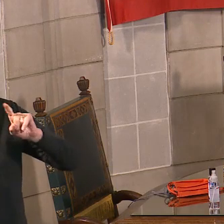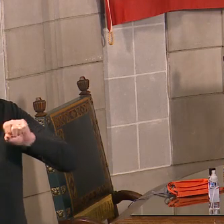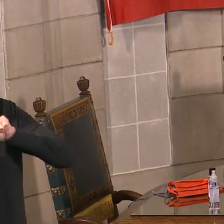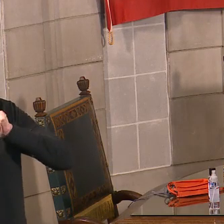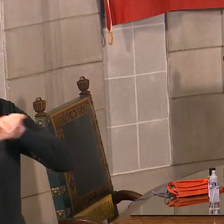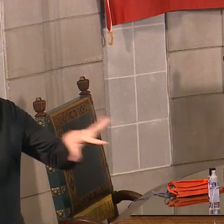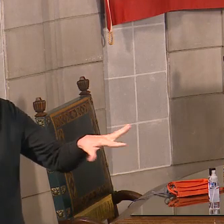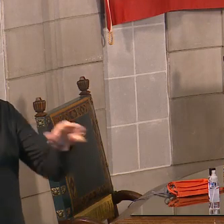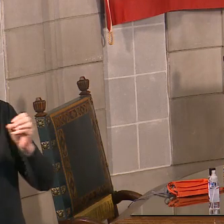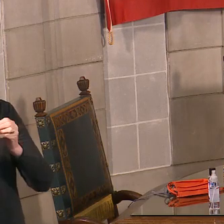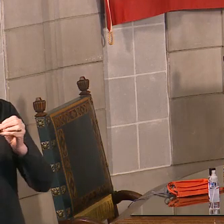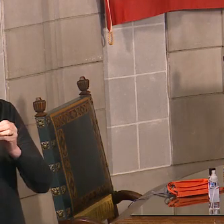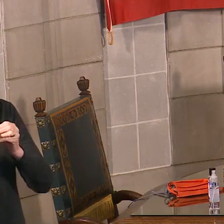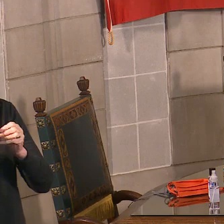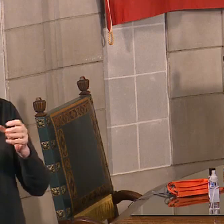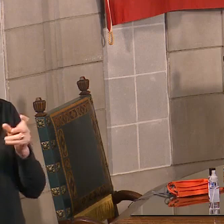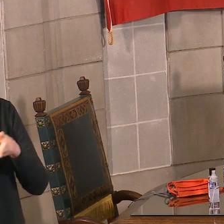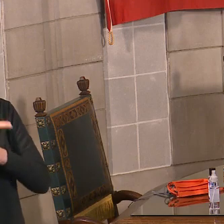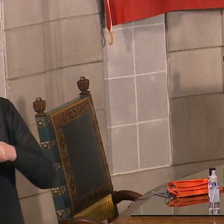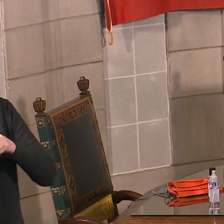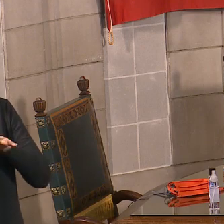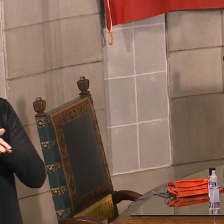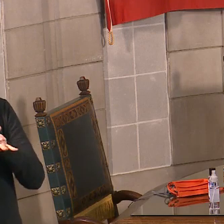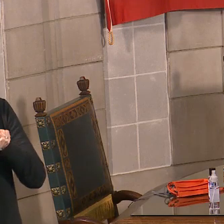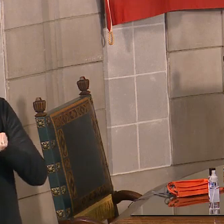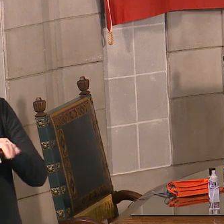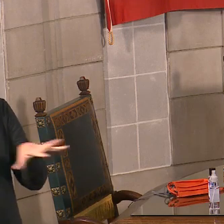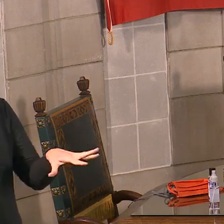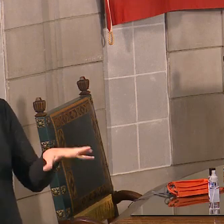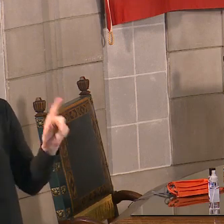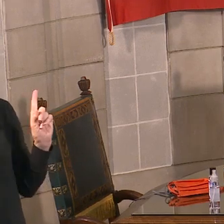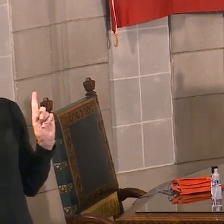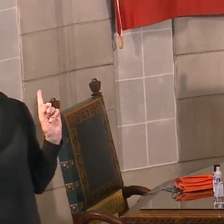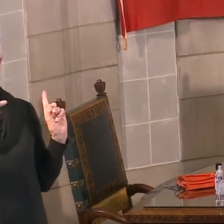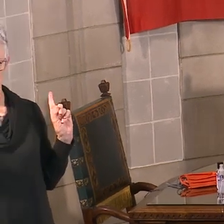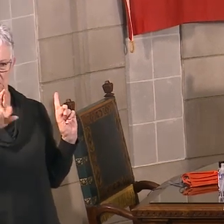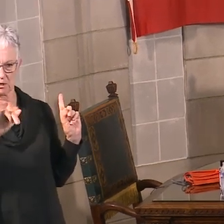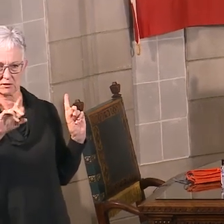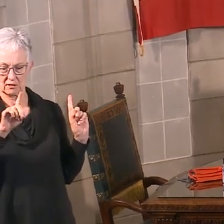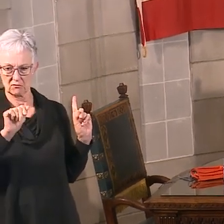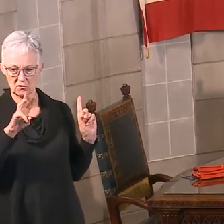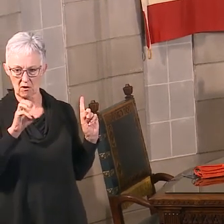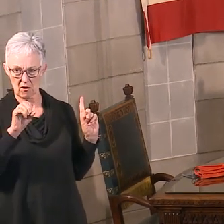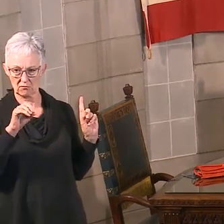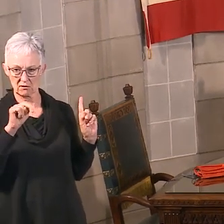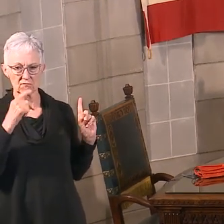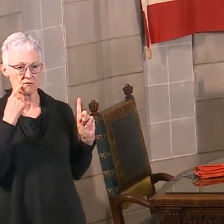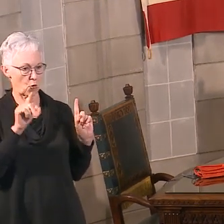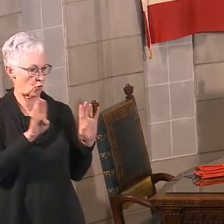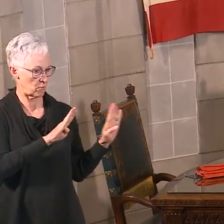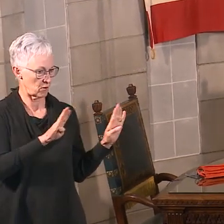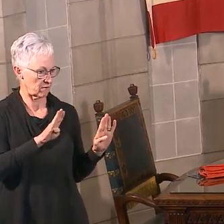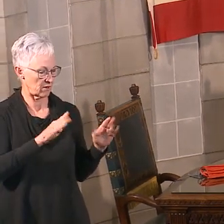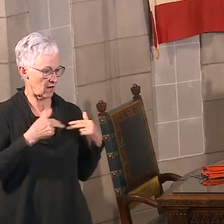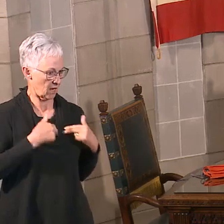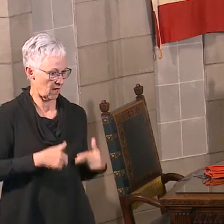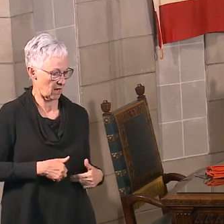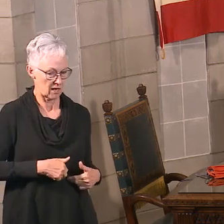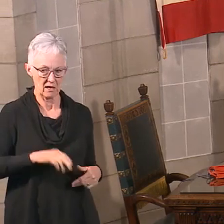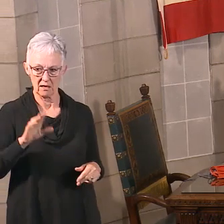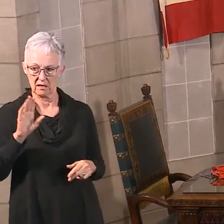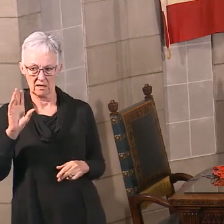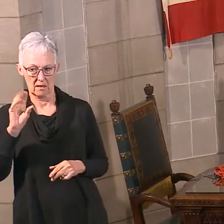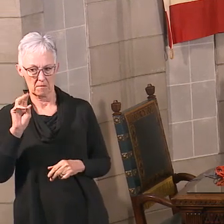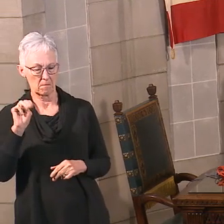Today, we're going to be joined a little bit later by Sherry Dawson, who is our Director for Behavioral Health in the Department of Health and Human Services, and Annette Dubas, is the Executive